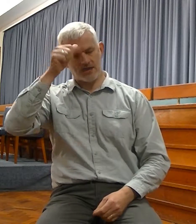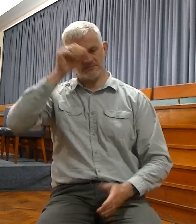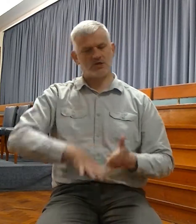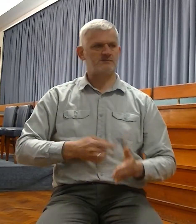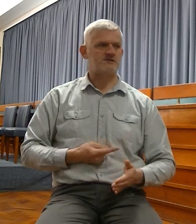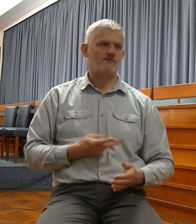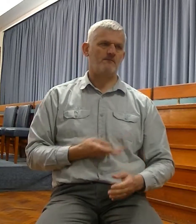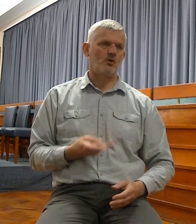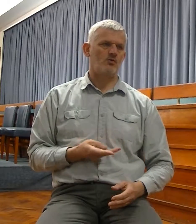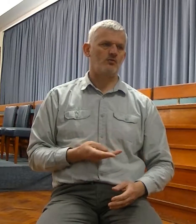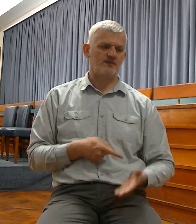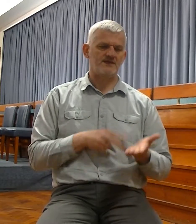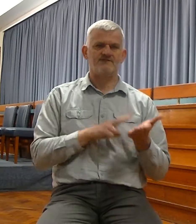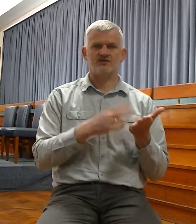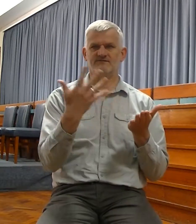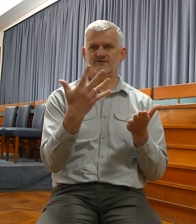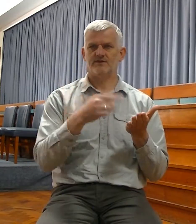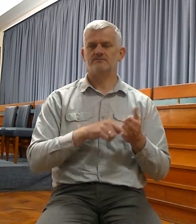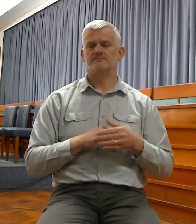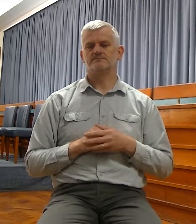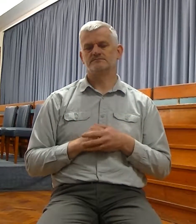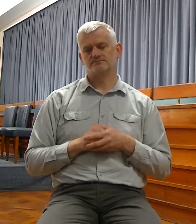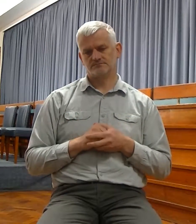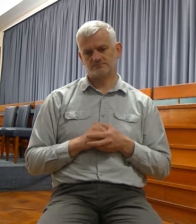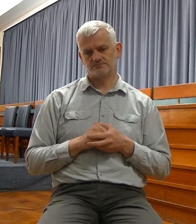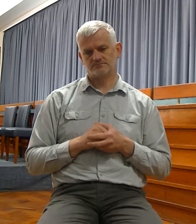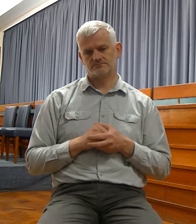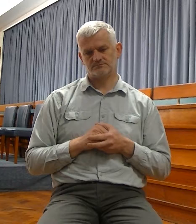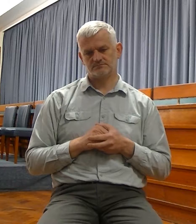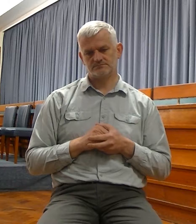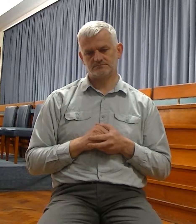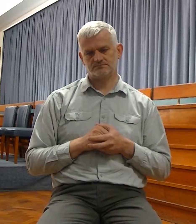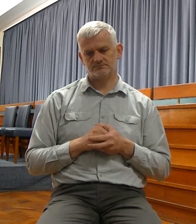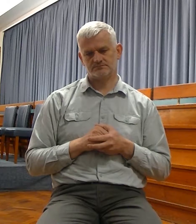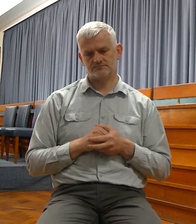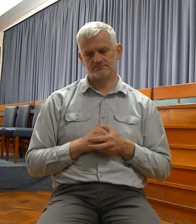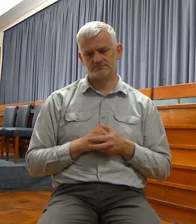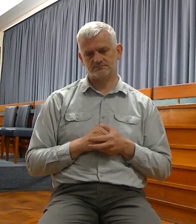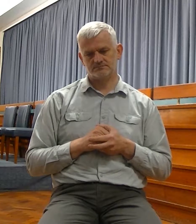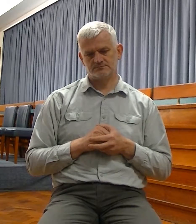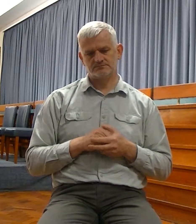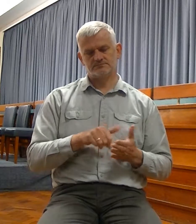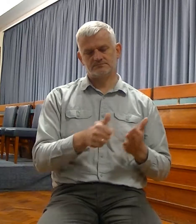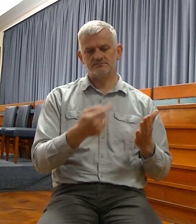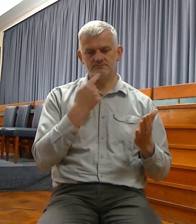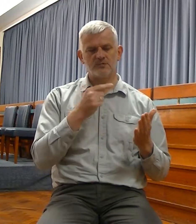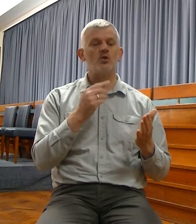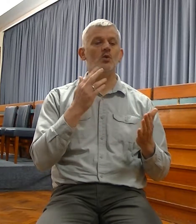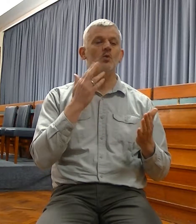age comes, and this wasn't fulfilled with the return of the Jews from Babylonian captivity, this is